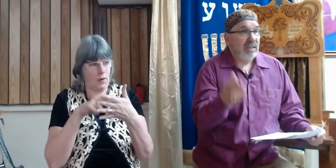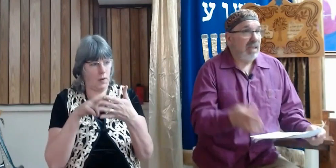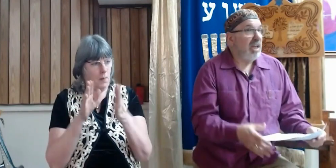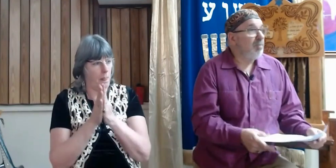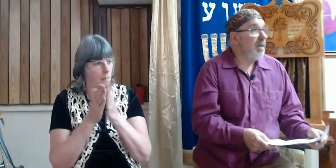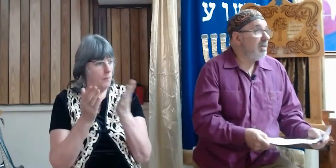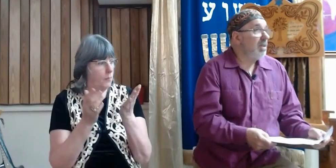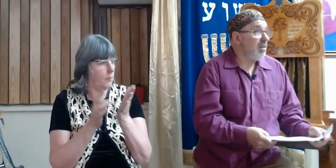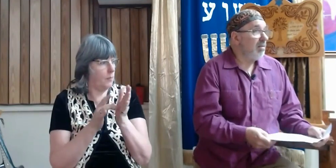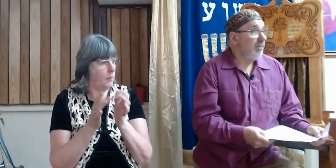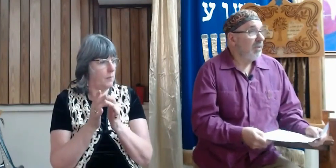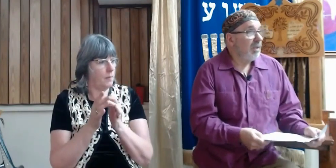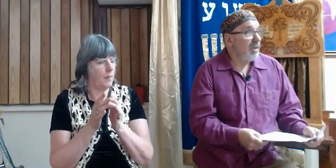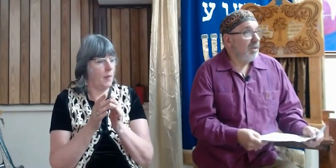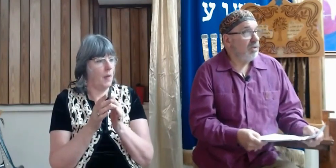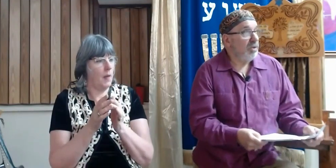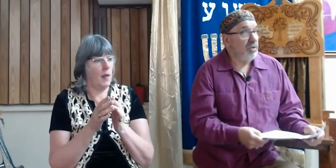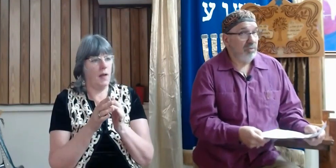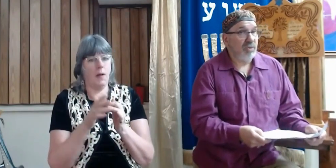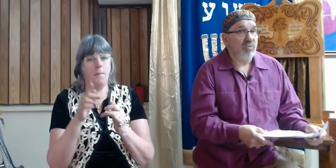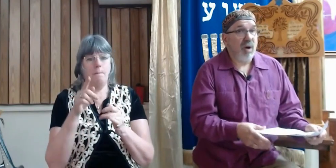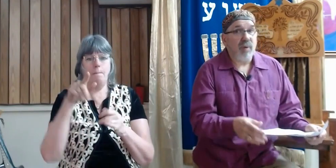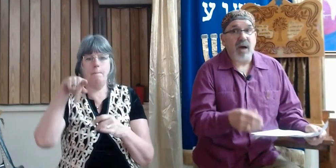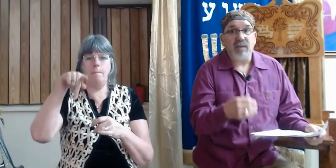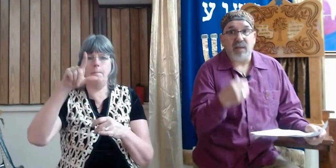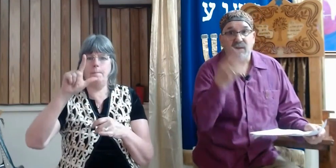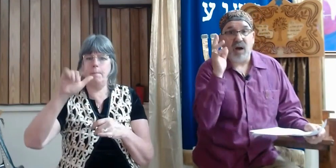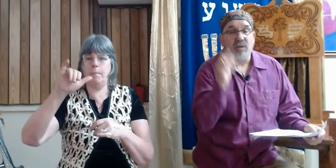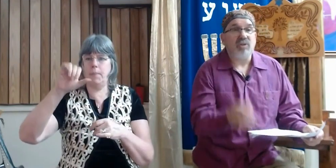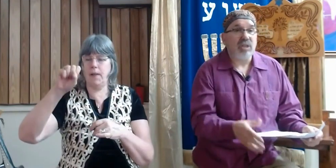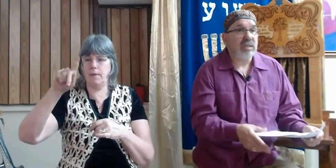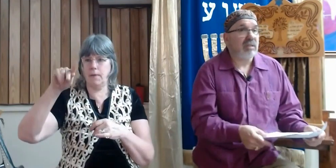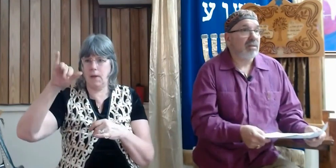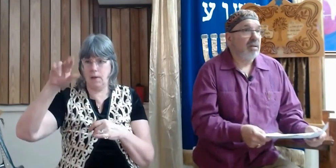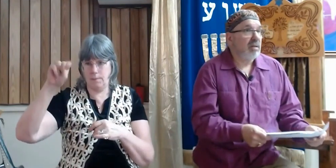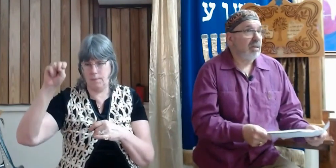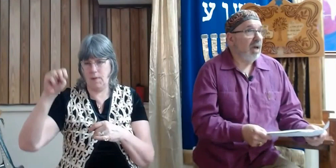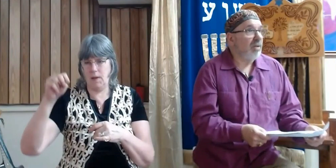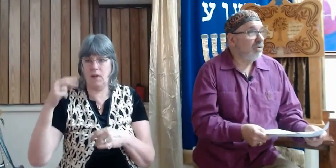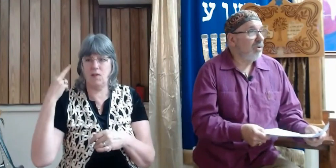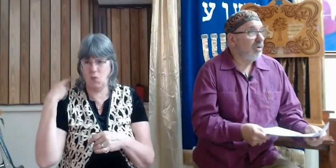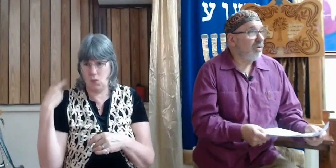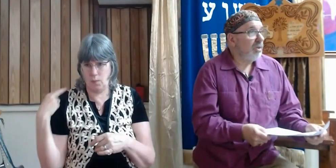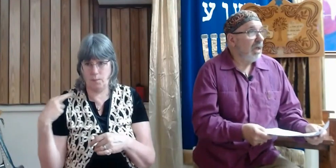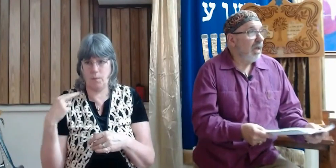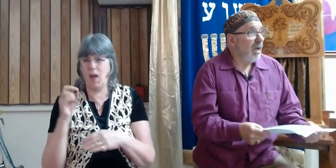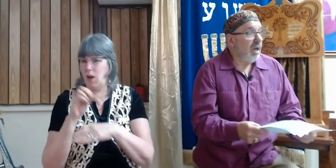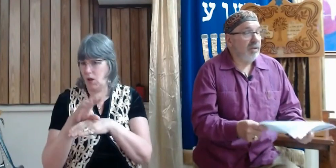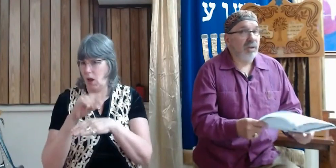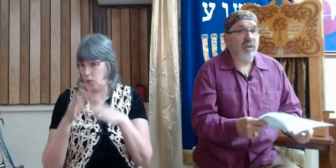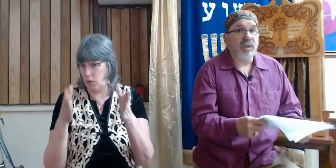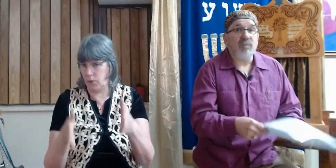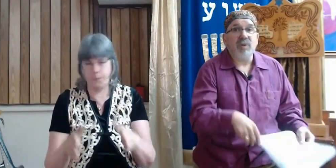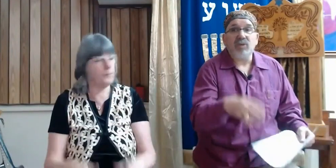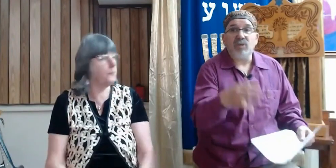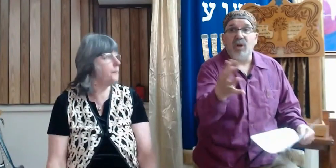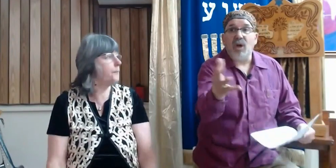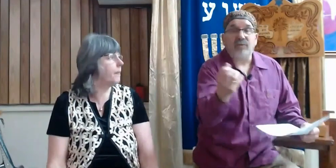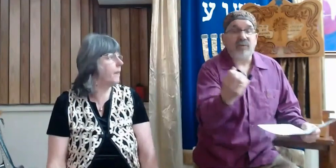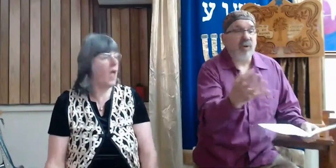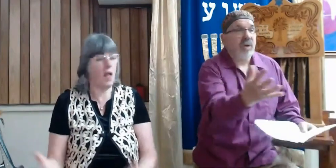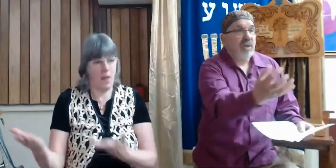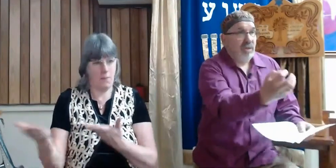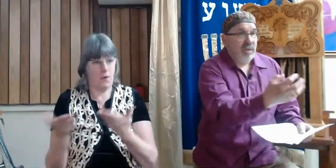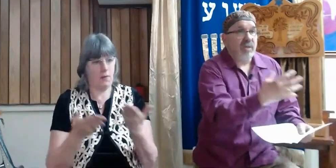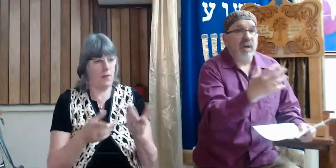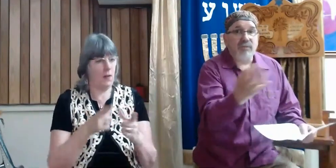Zelik Pliskin. He's a Jewish rabbi, psychologist, counselor, and he brings a